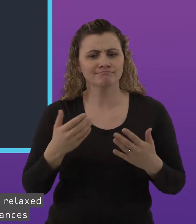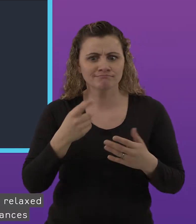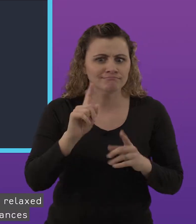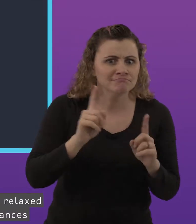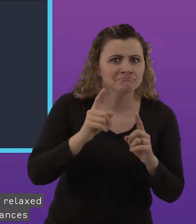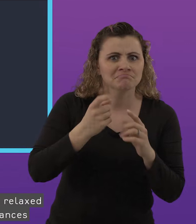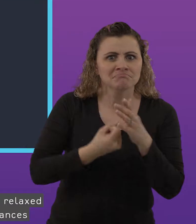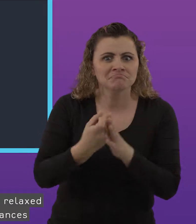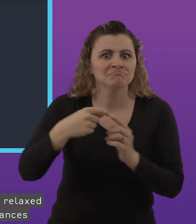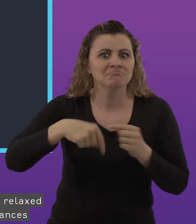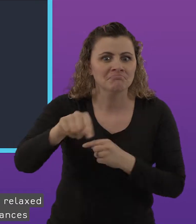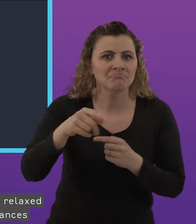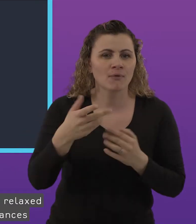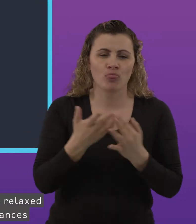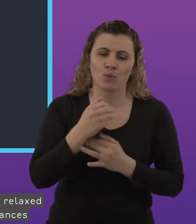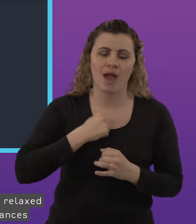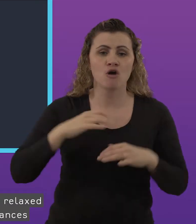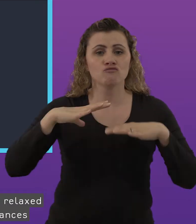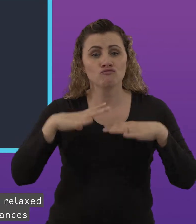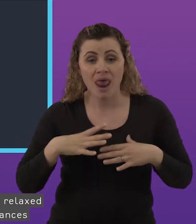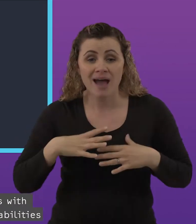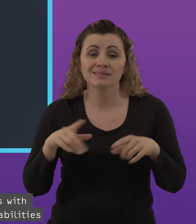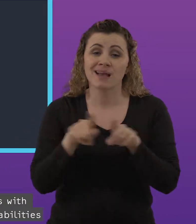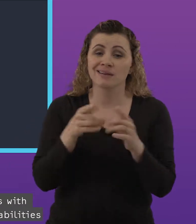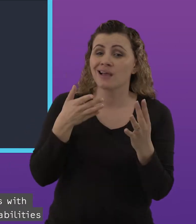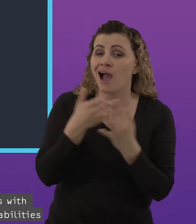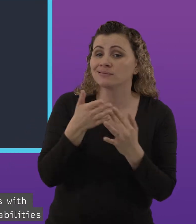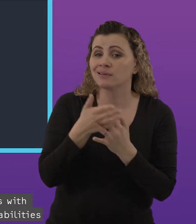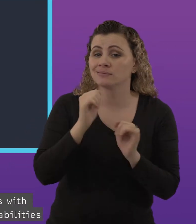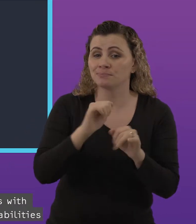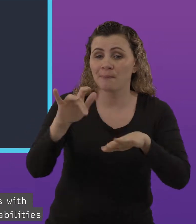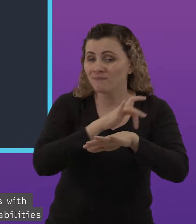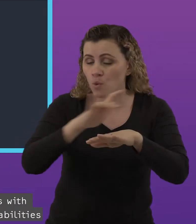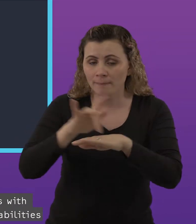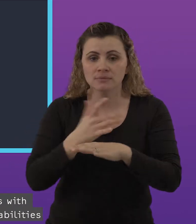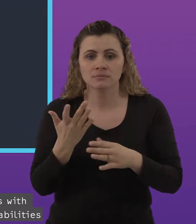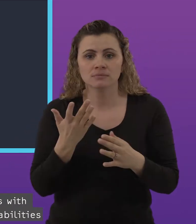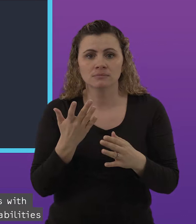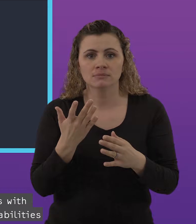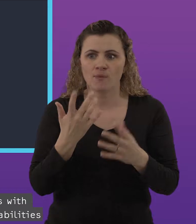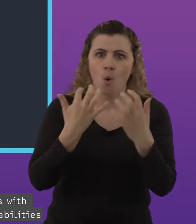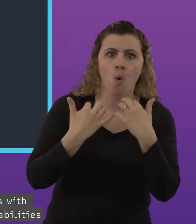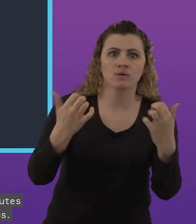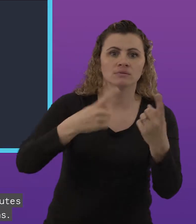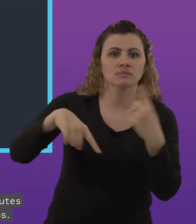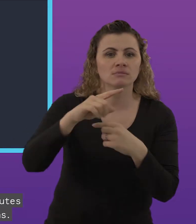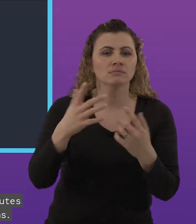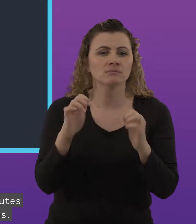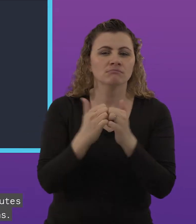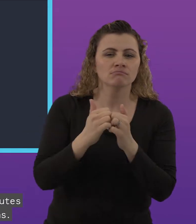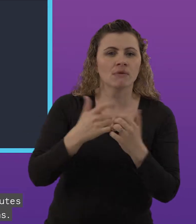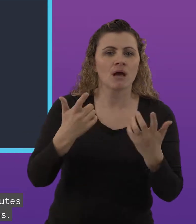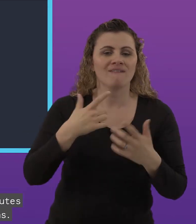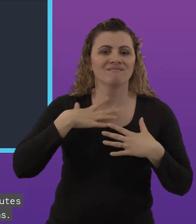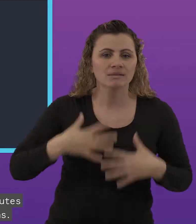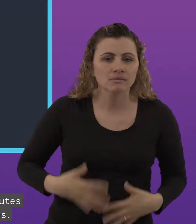Here's the lowdown on the relaxed and accessible performances coming up for audiences with physical and learning disabilities during our Roots